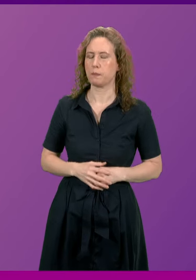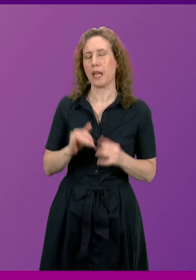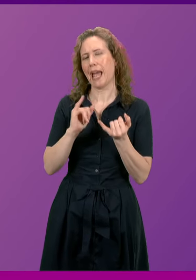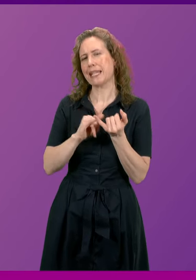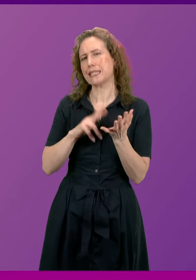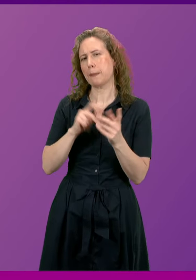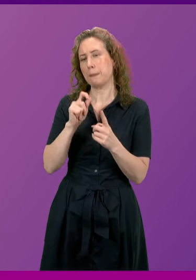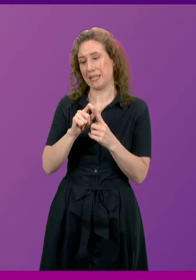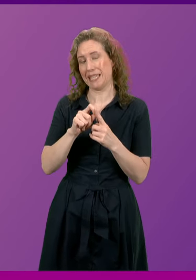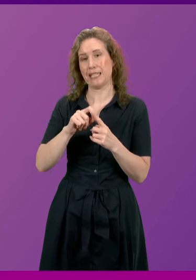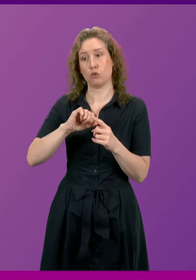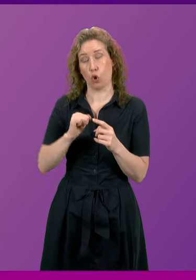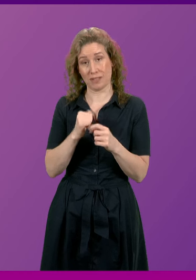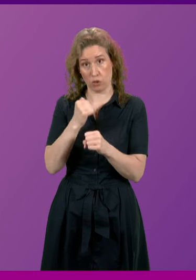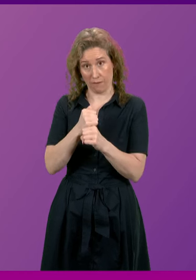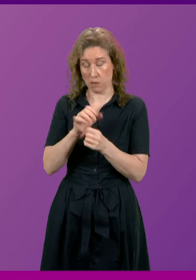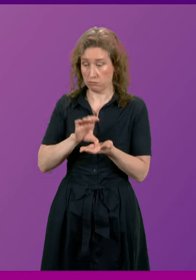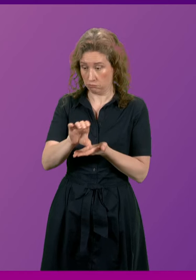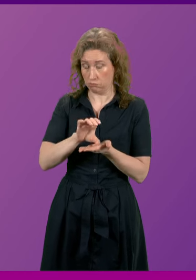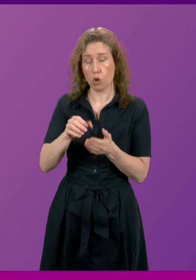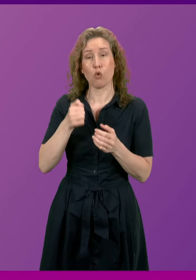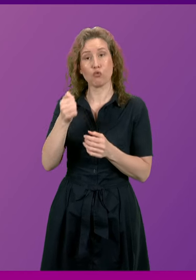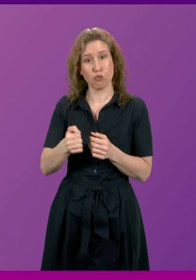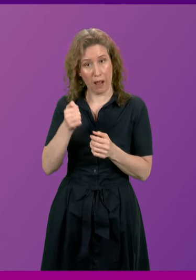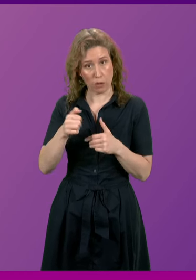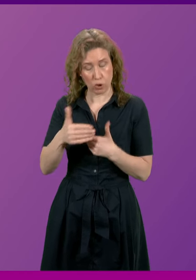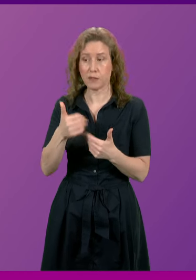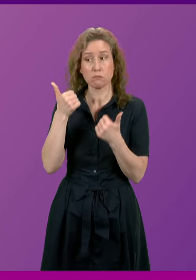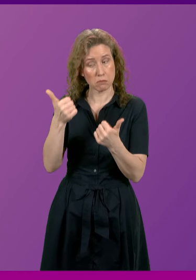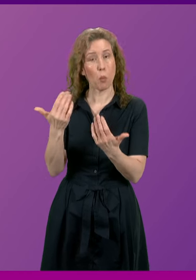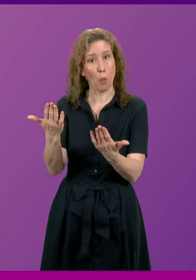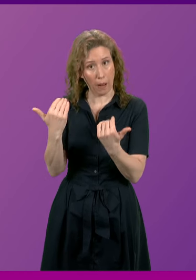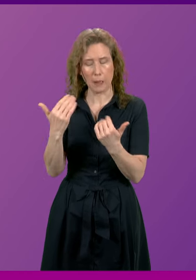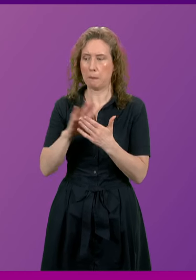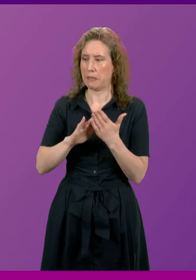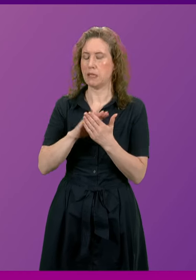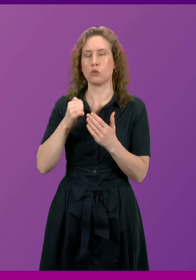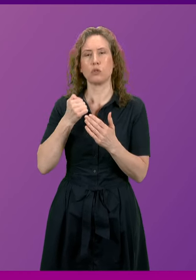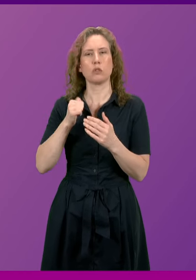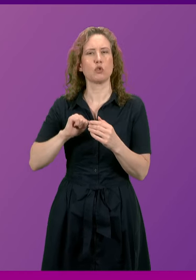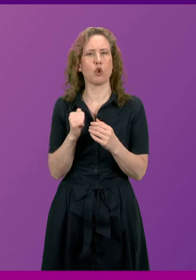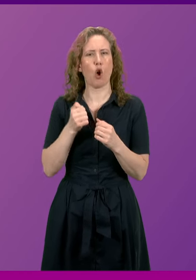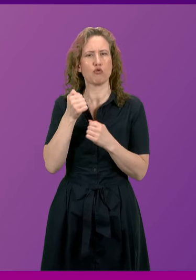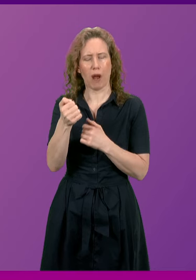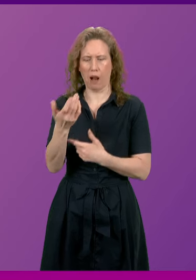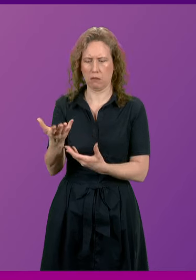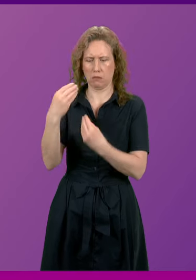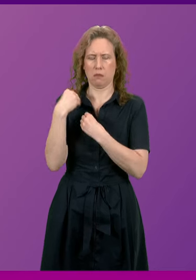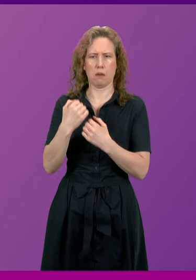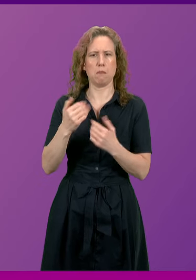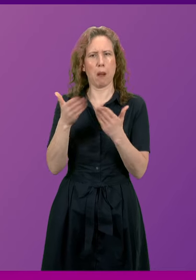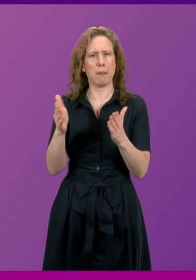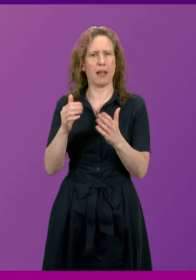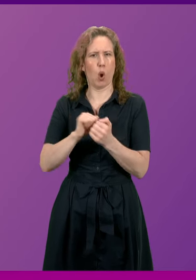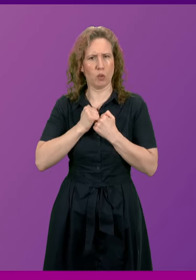SNP Scottish Government continued investment in our rail services is very welcome, bringing ScotRail into public ownership, taking action to drive down ticket prices